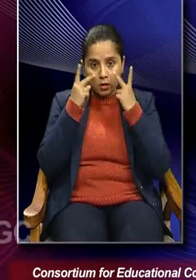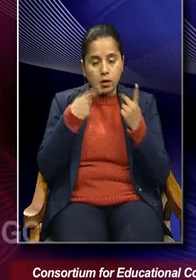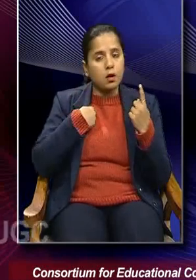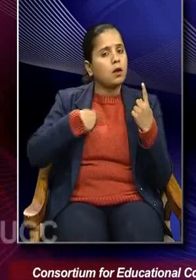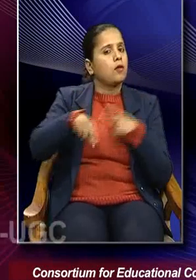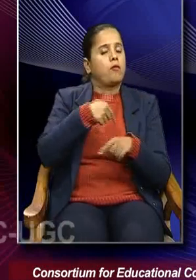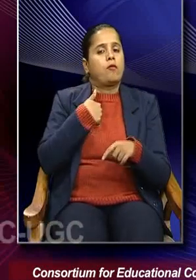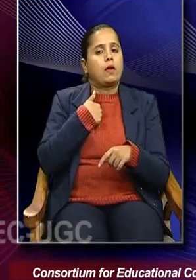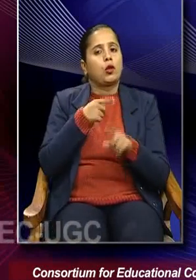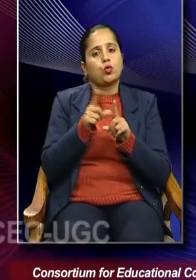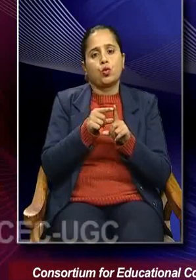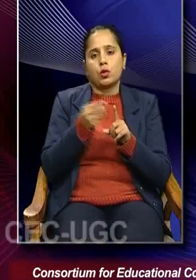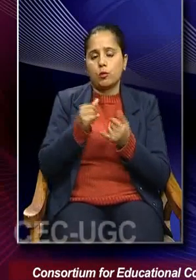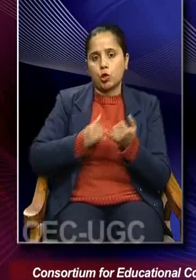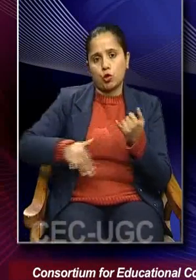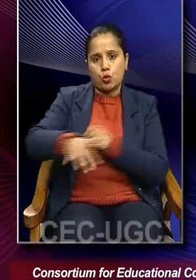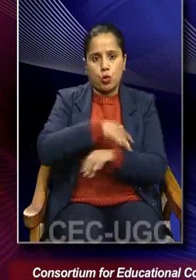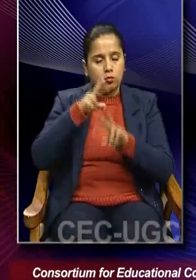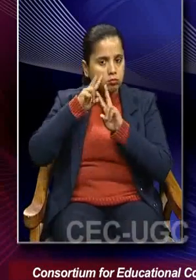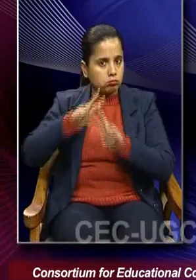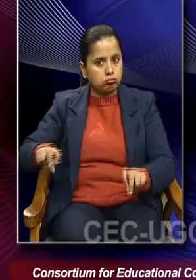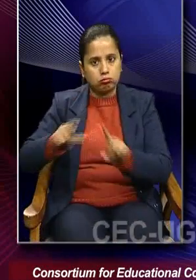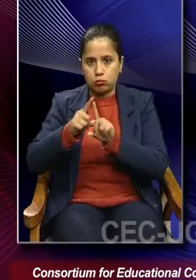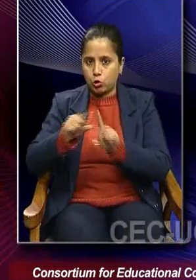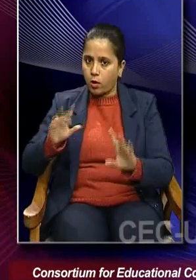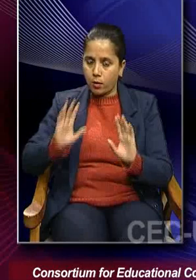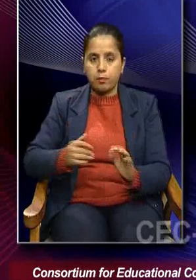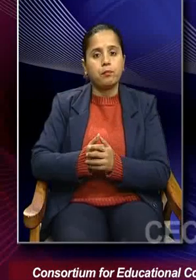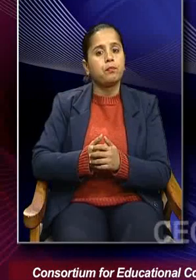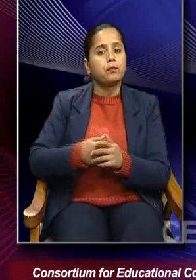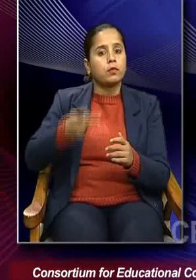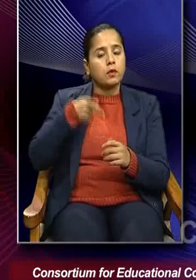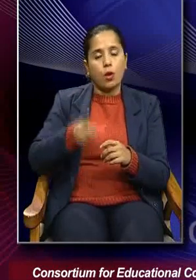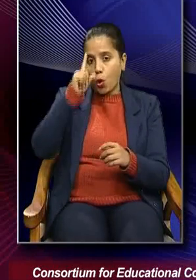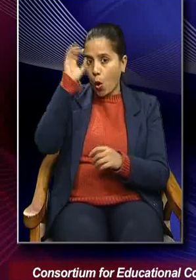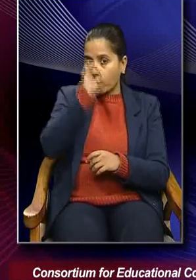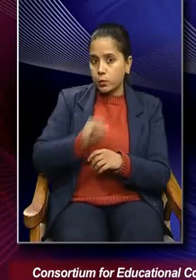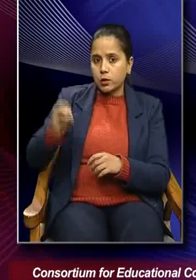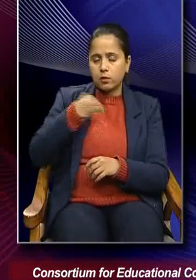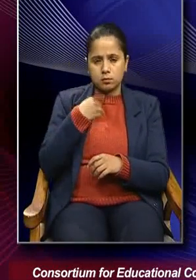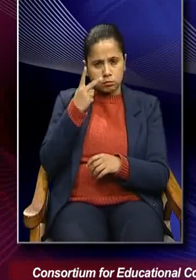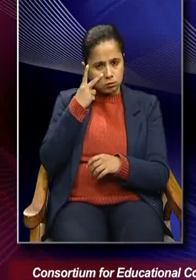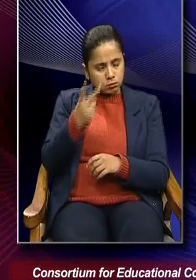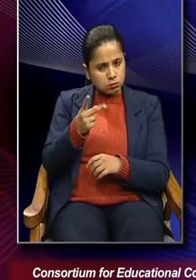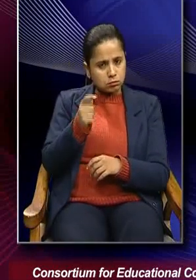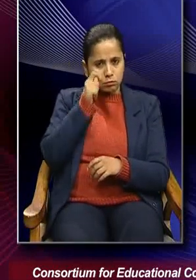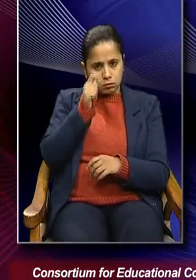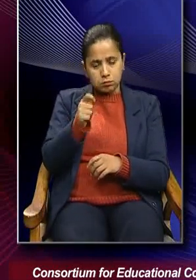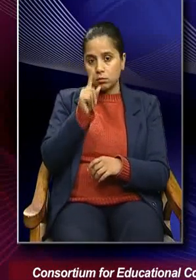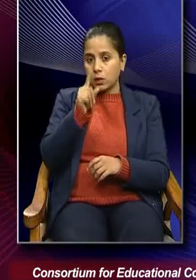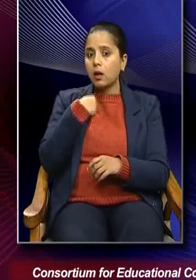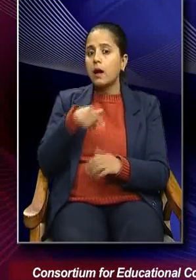kind of do sociological research from an objective lens, we study